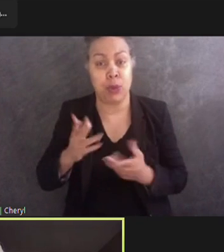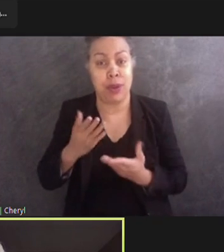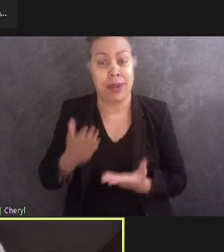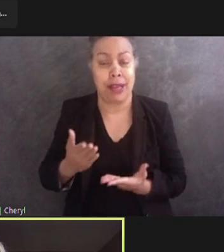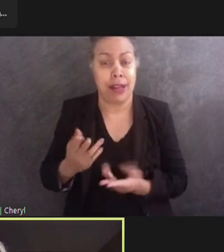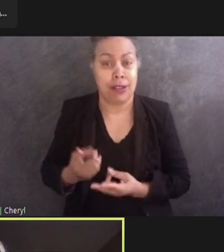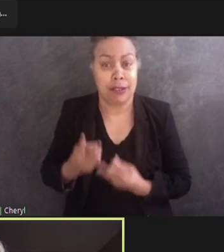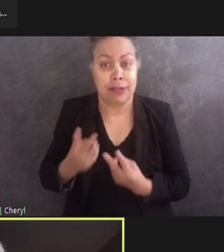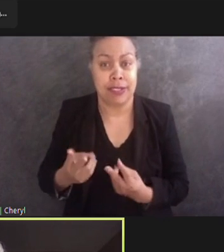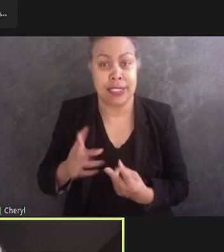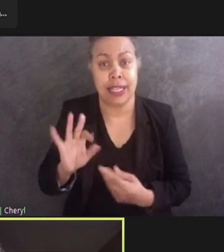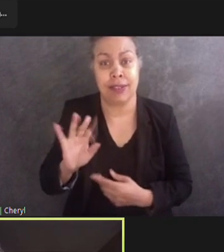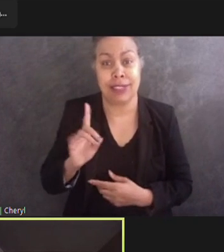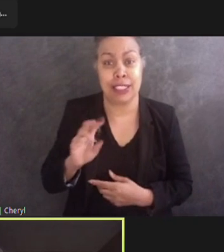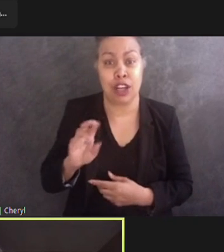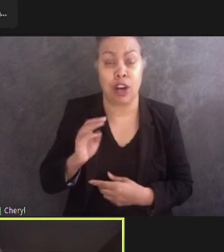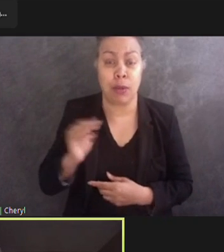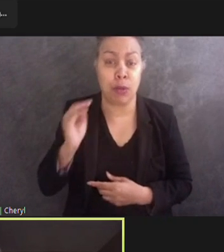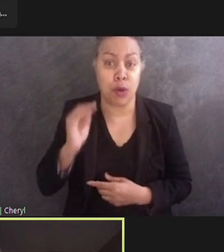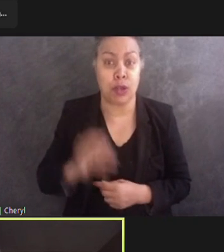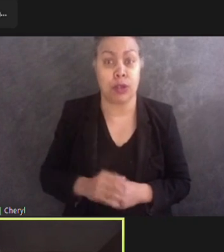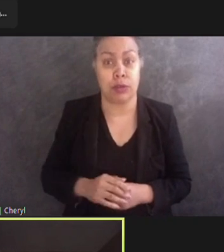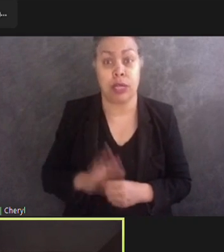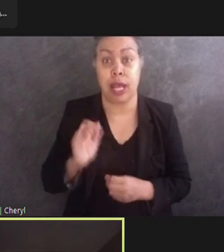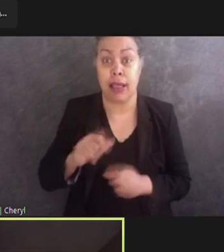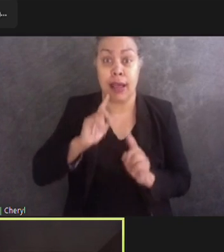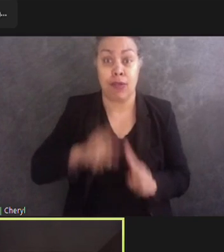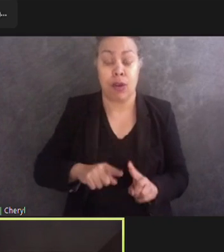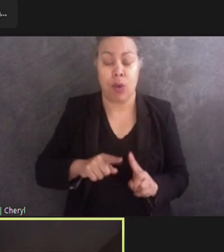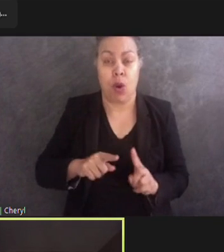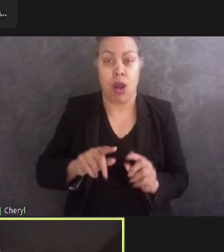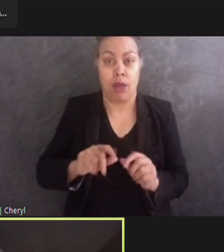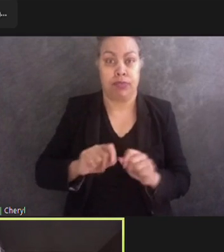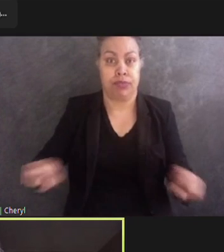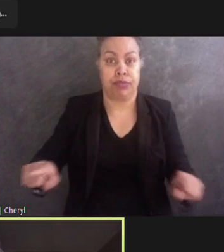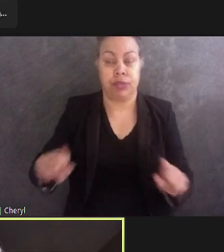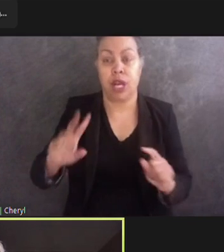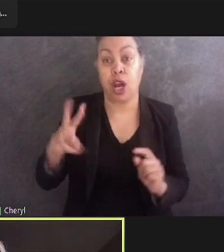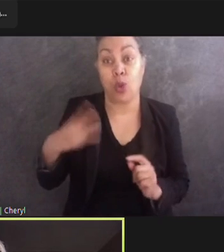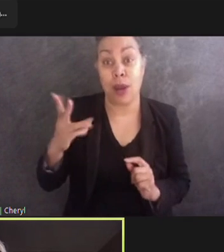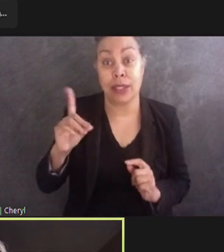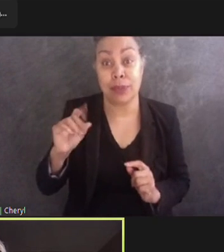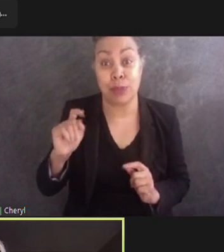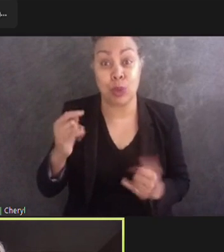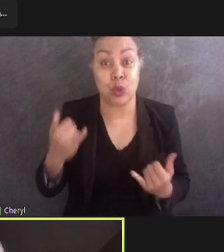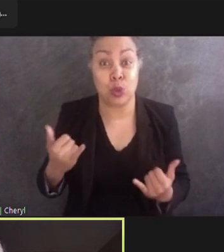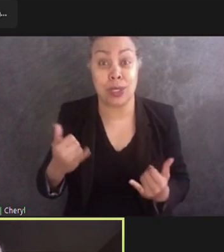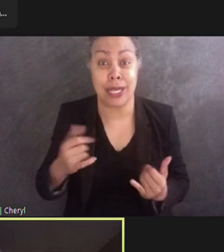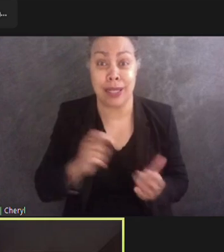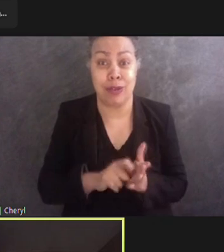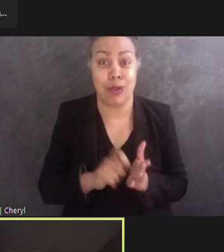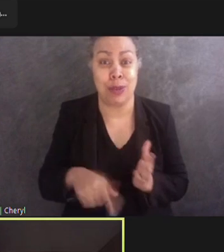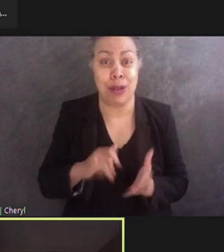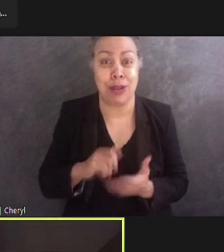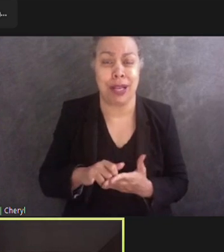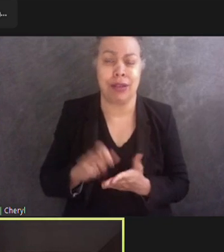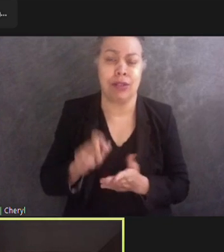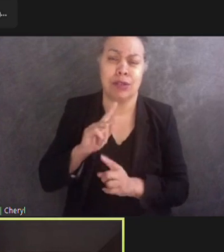thrilled with the coverage this report has received in today's Washington Post by reporter Teresa Vargas. We will put that